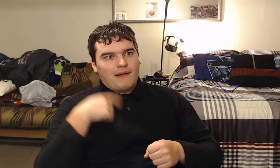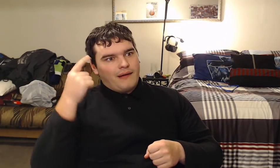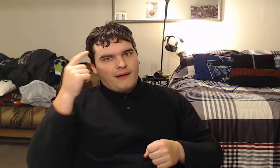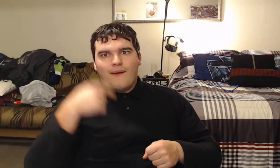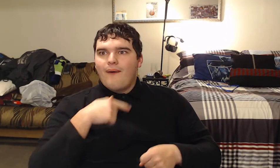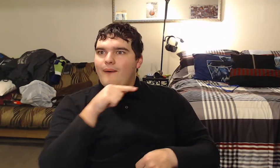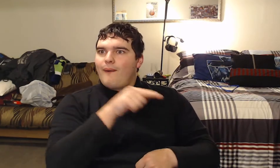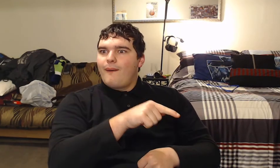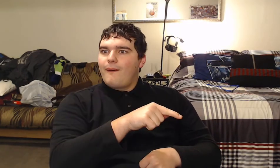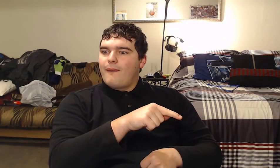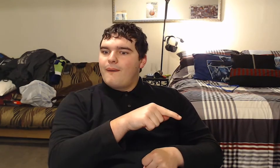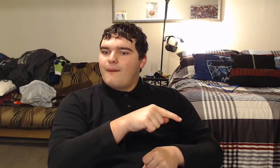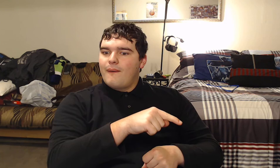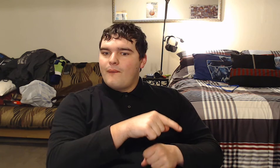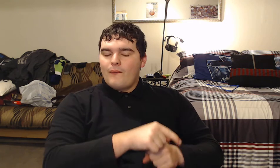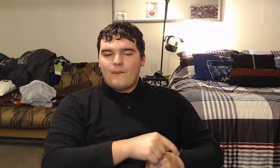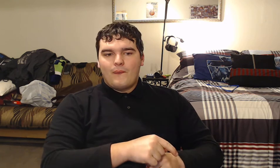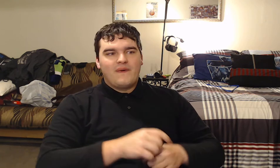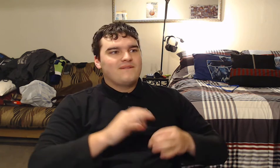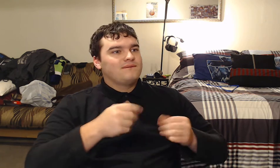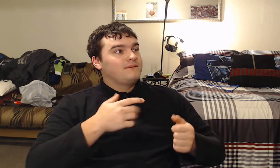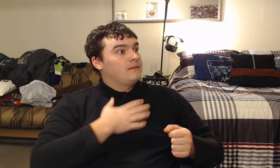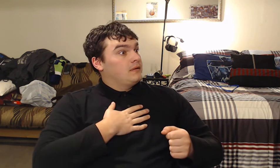Often patients want to believe a quack.